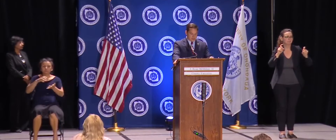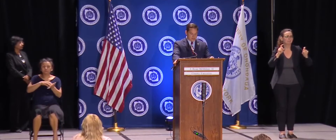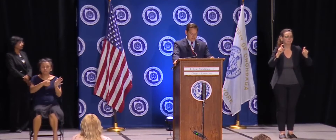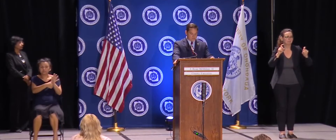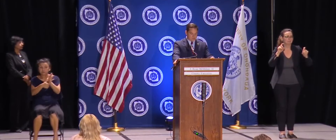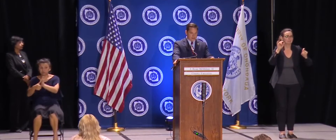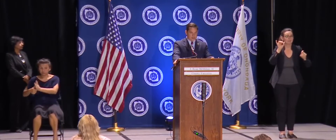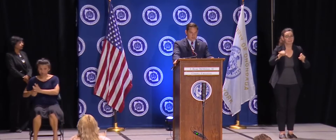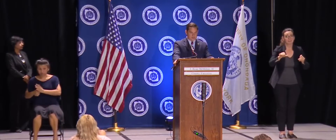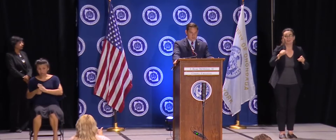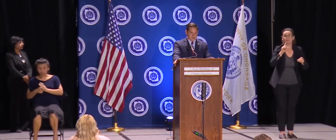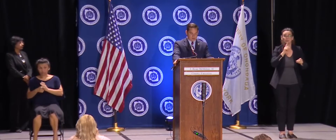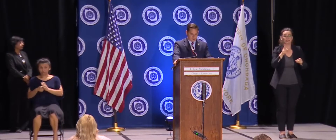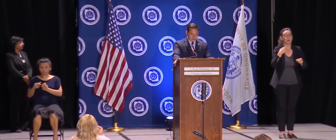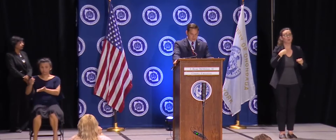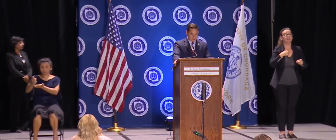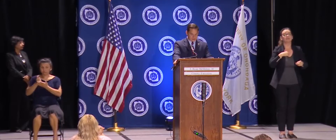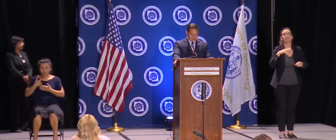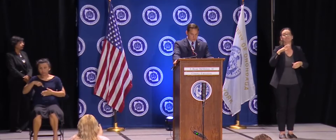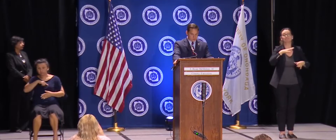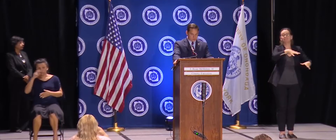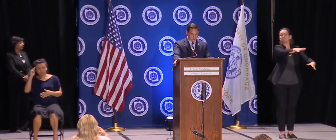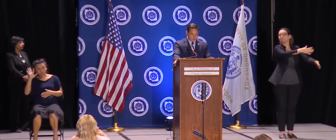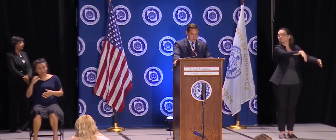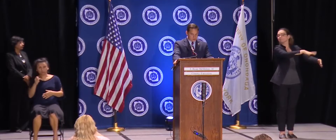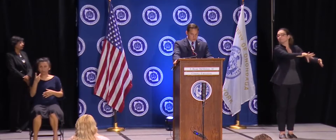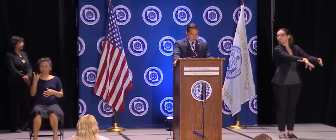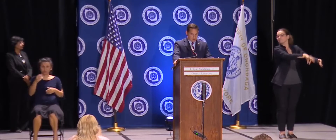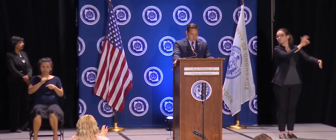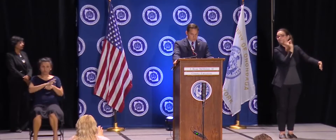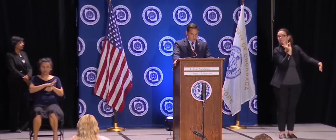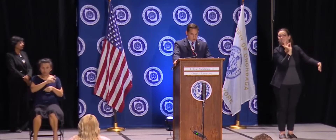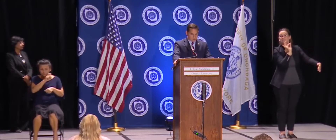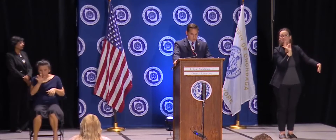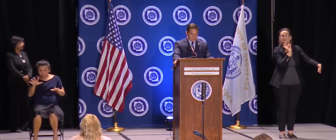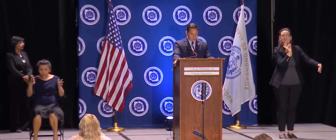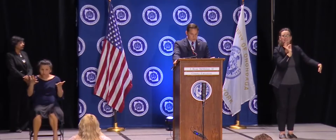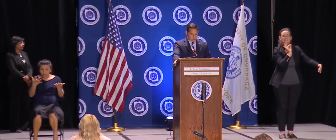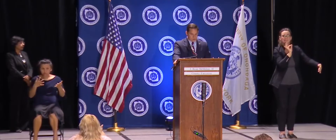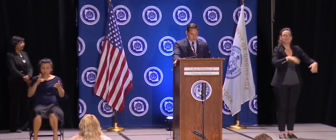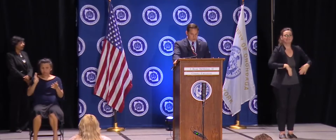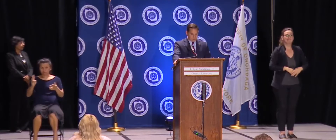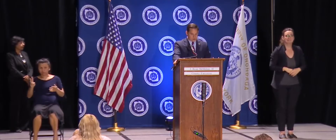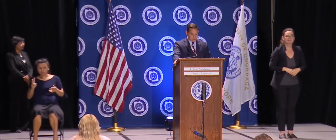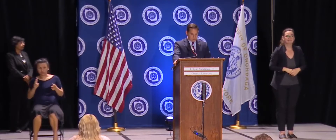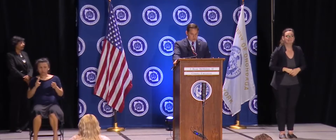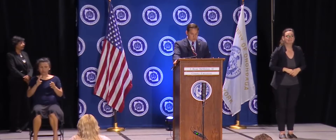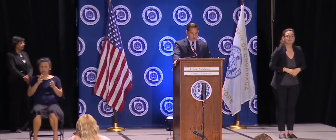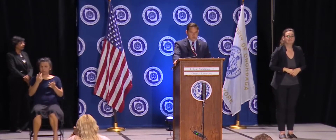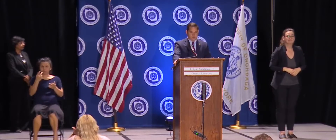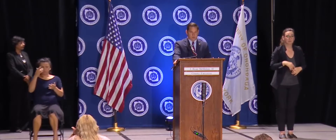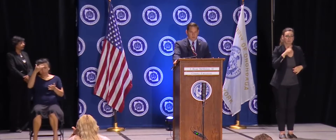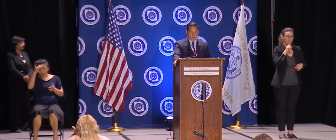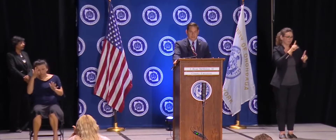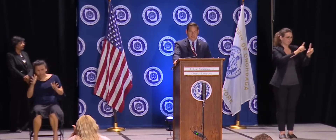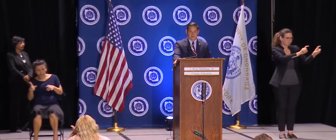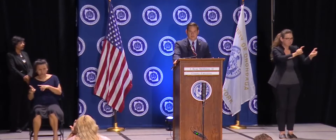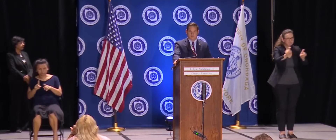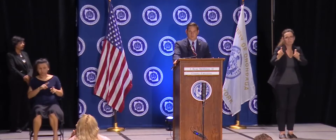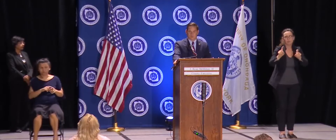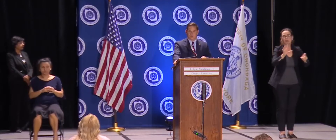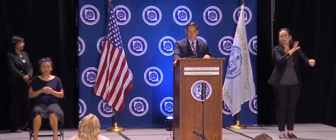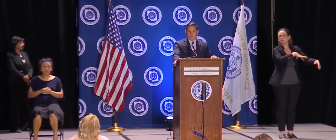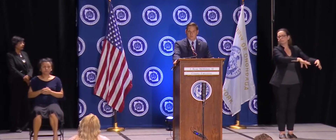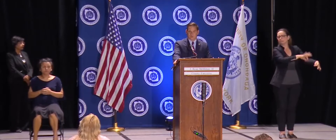that asymptomatic case that's in the buildings. So we knew at some point we'd get